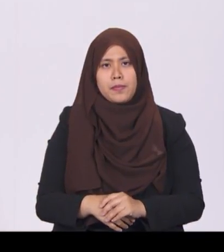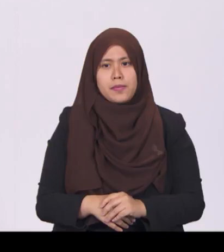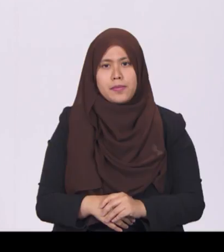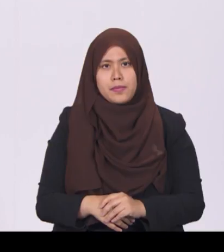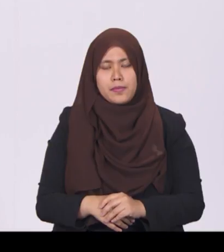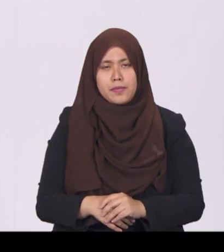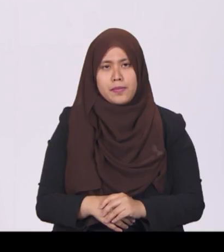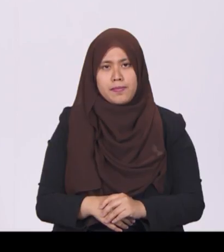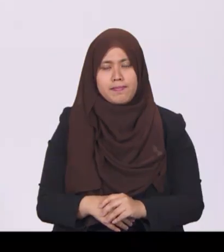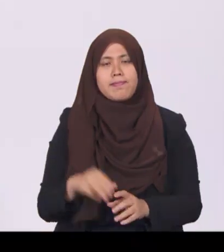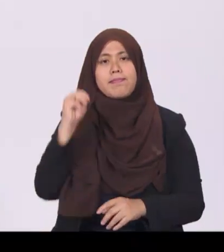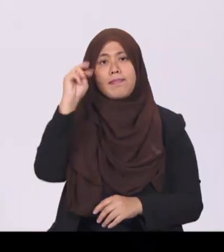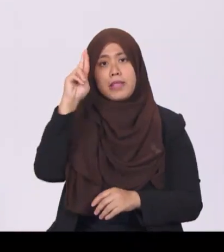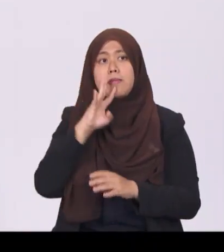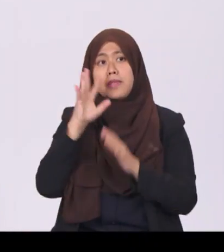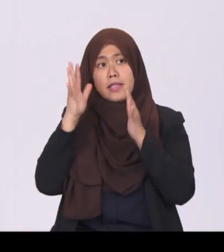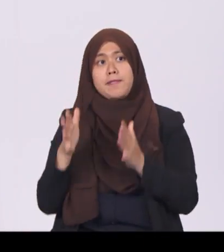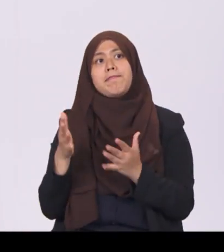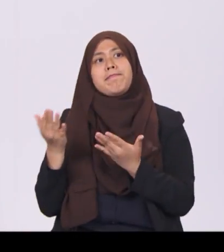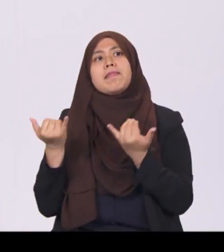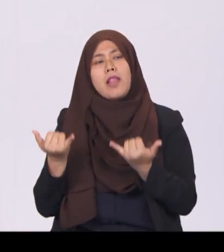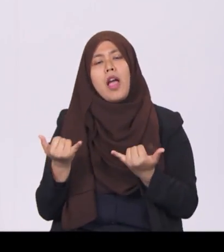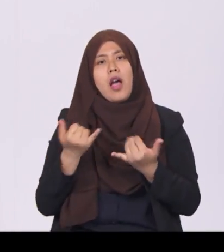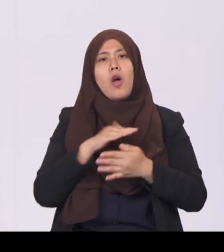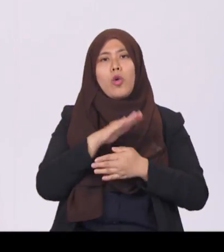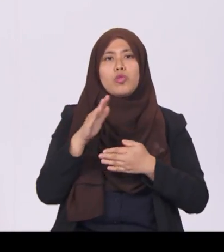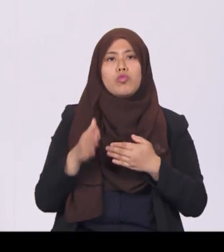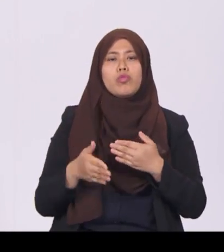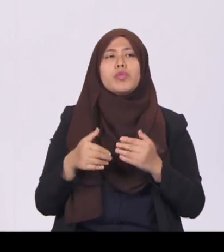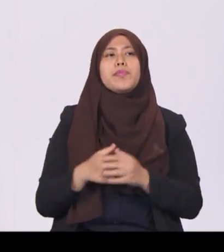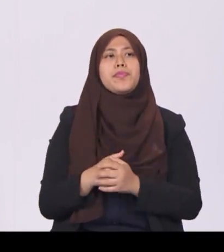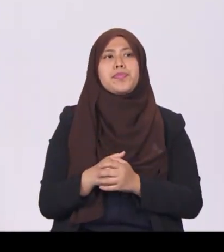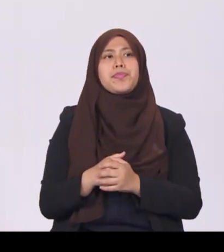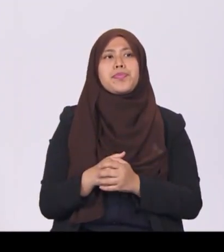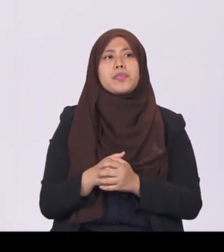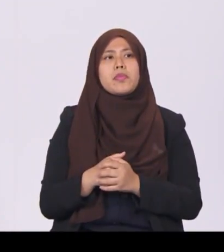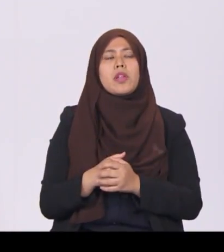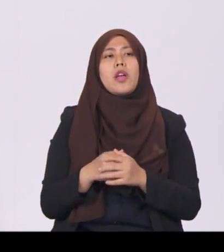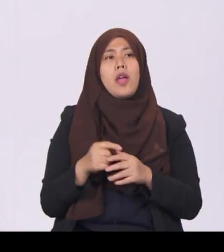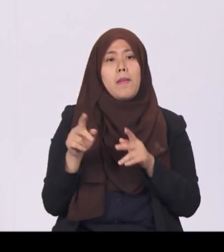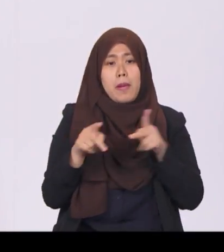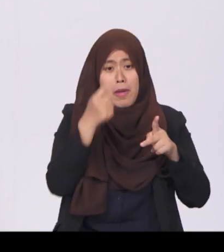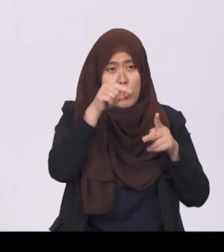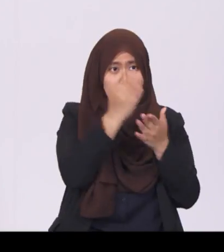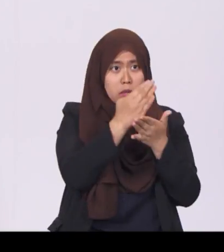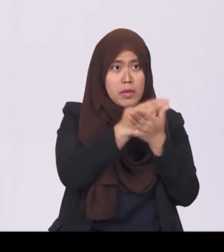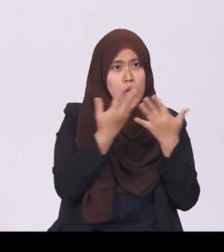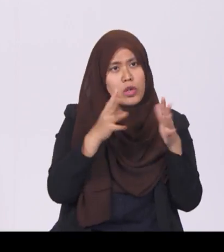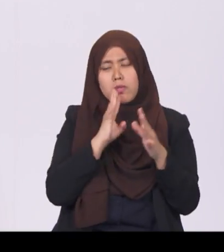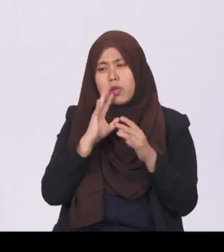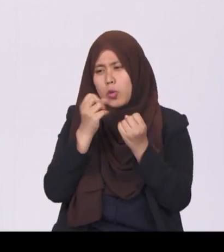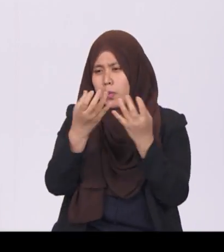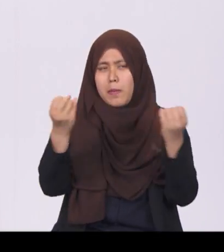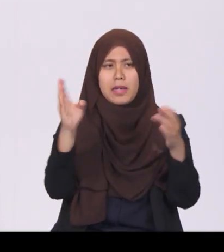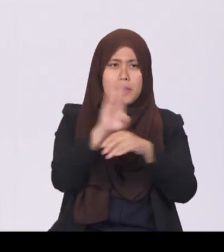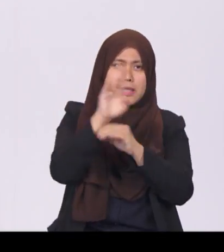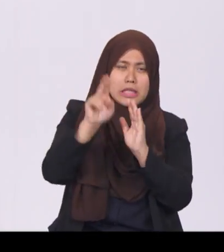Mr Speaker, sir, I will now conclude. To prepare for this budget, I spoke to many businesses, organizations, community